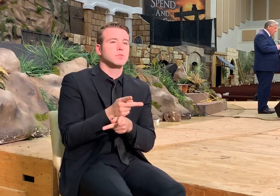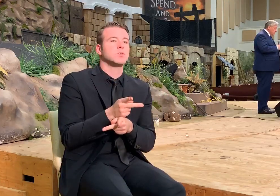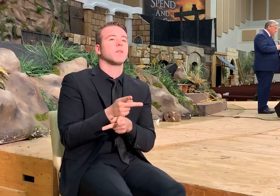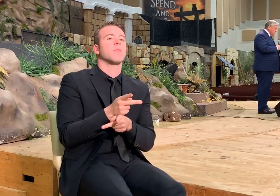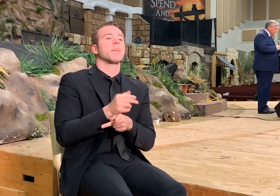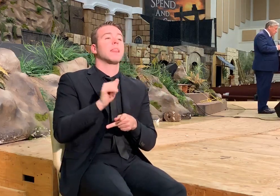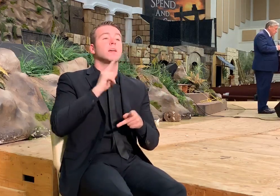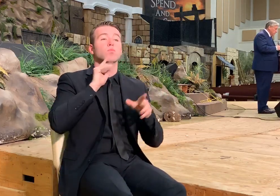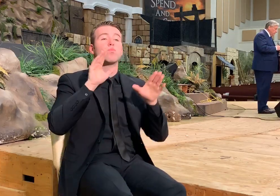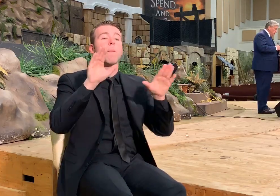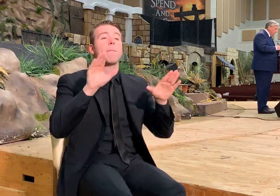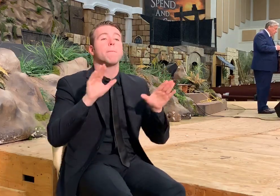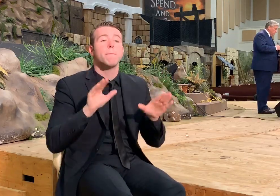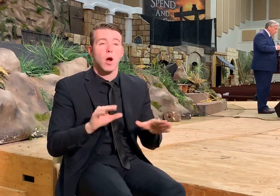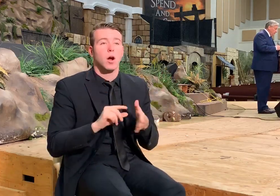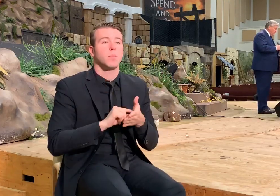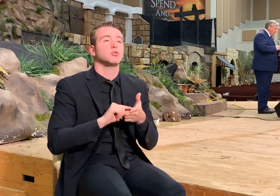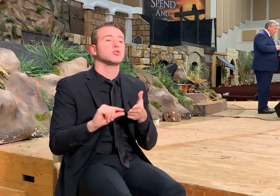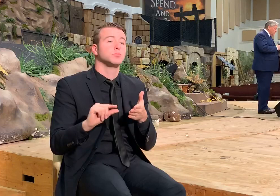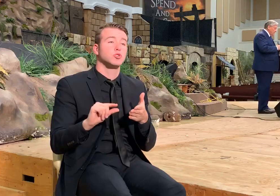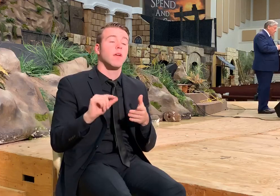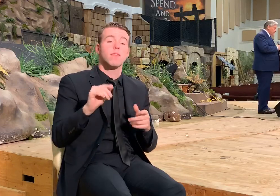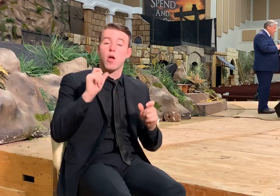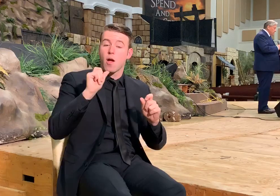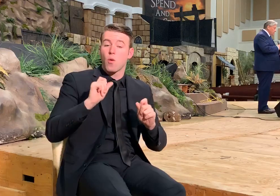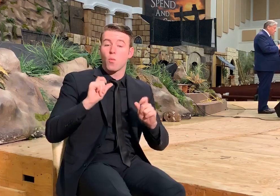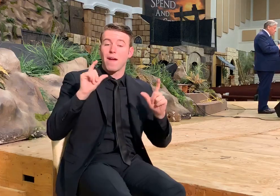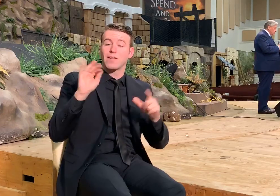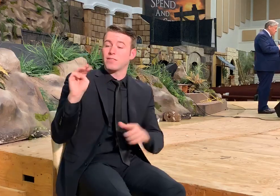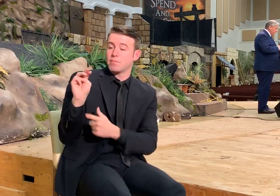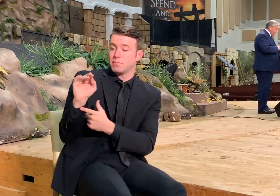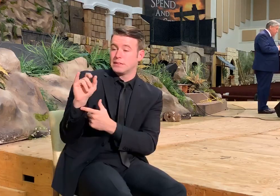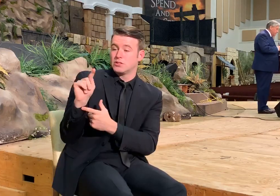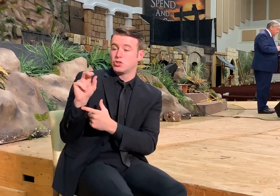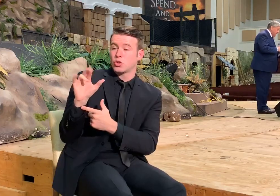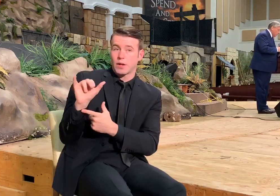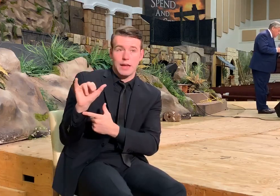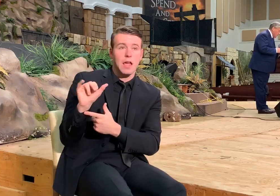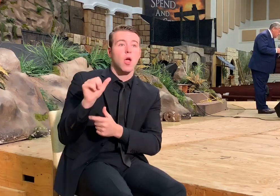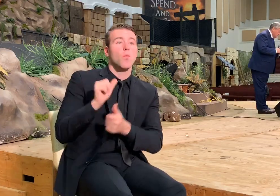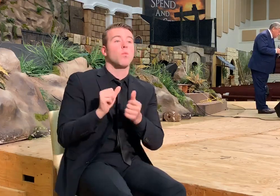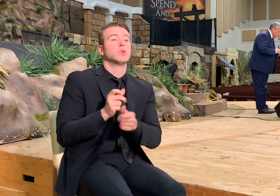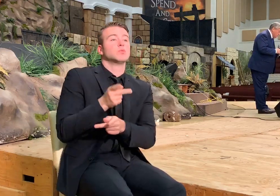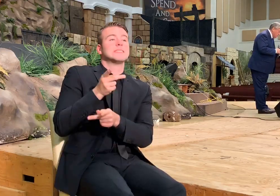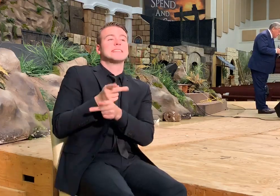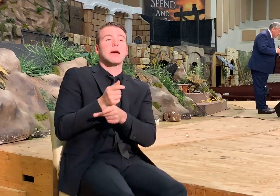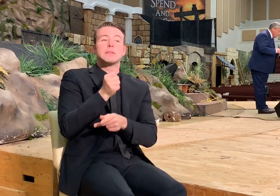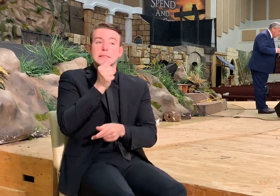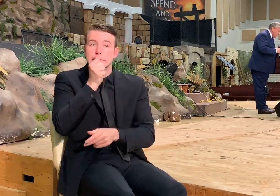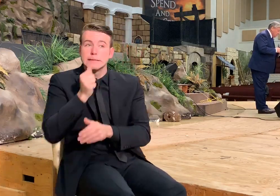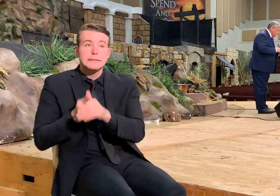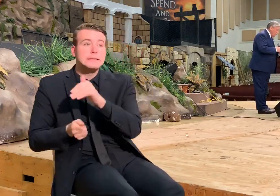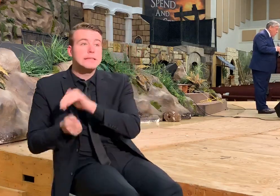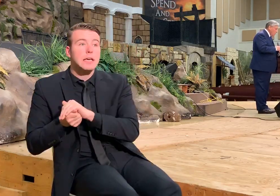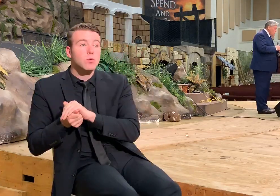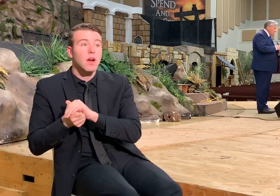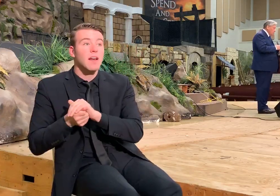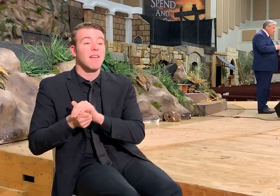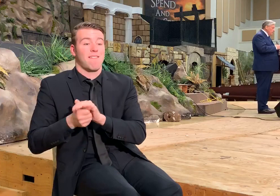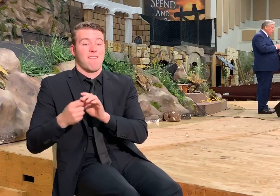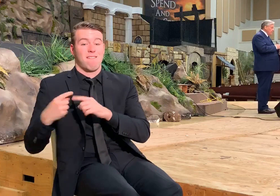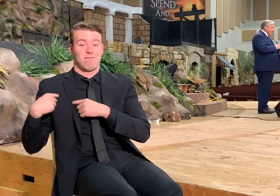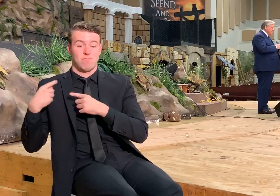remarkable scripture, the revelation of the mystery which was kept secret since the